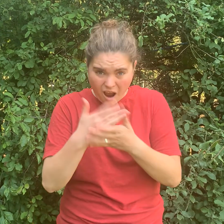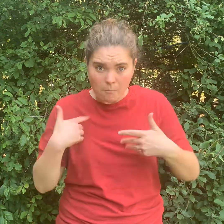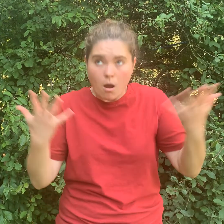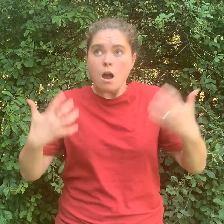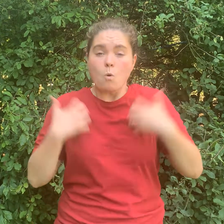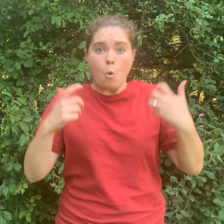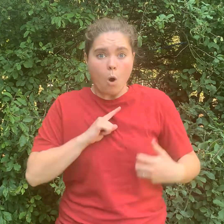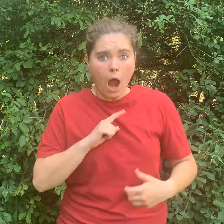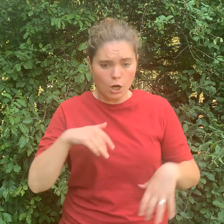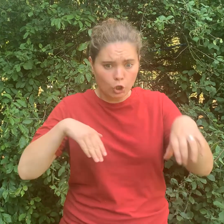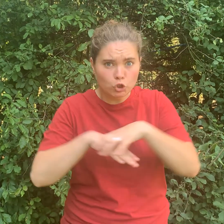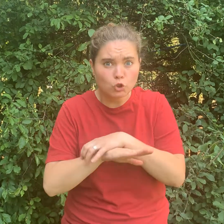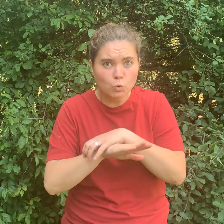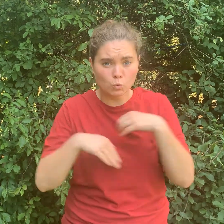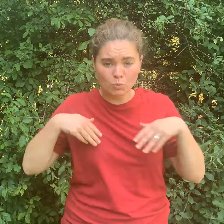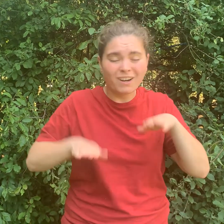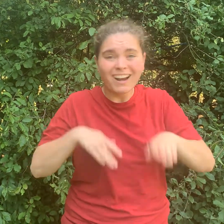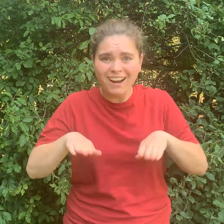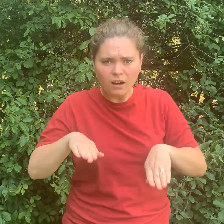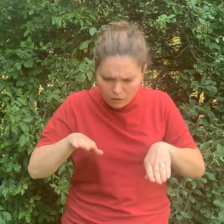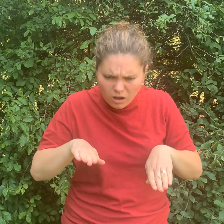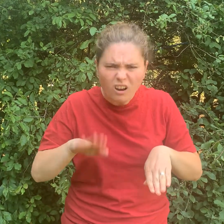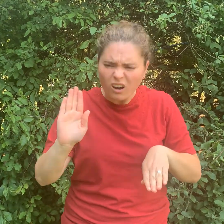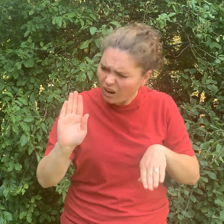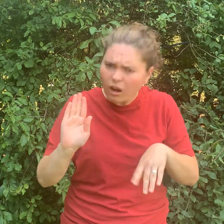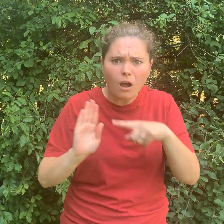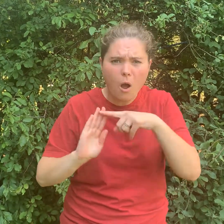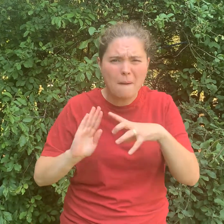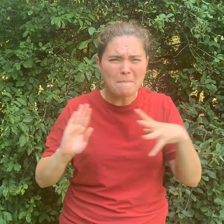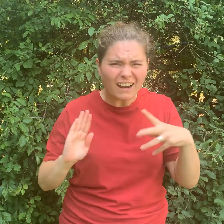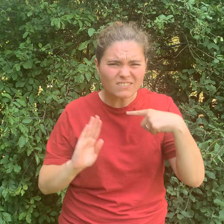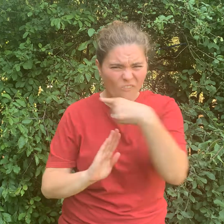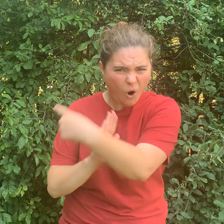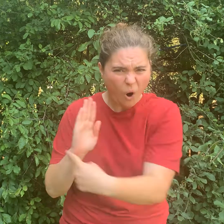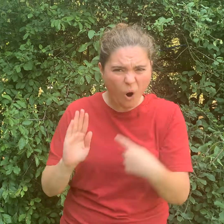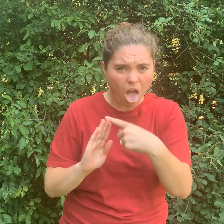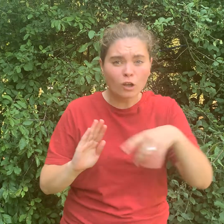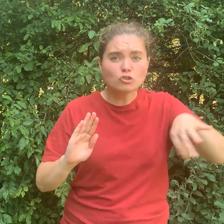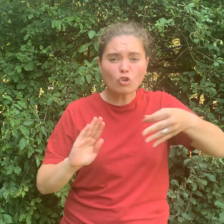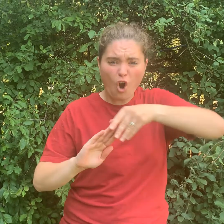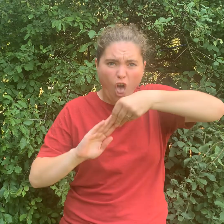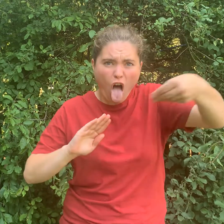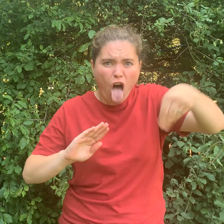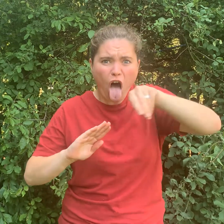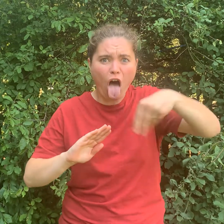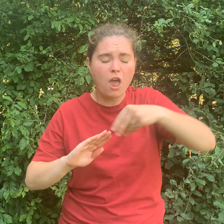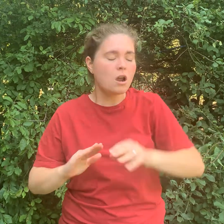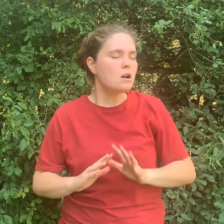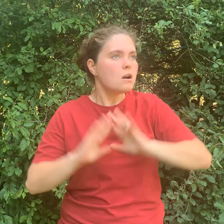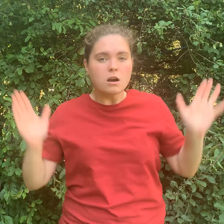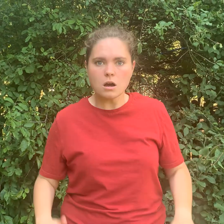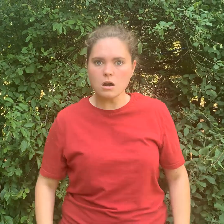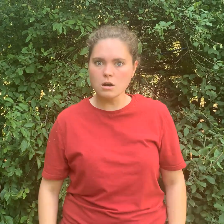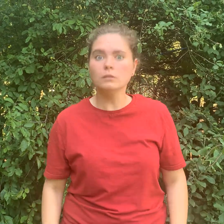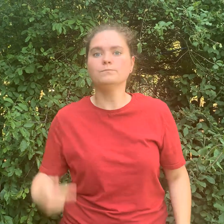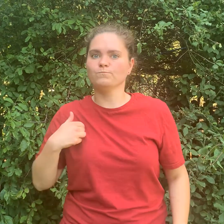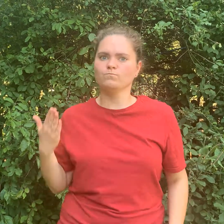And I just work so hard that even my shoe has got a massive hole in it. So much that my sock comes out the bottom.